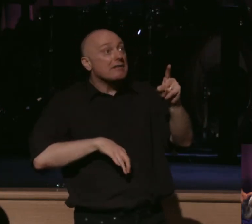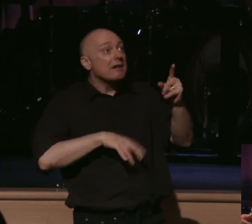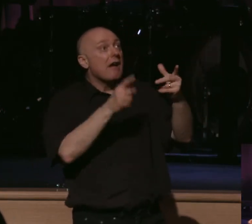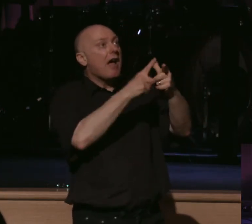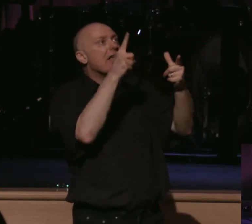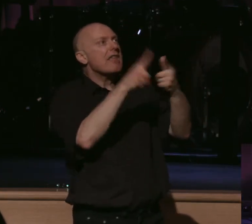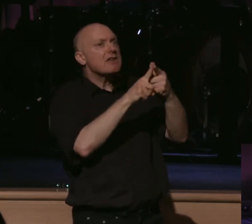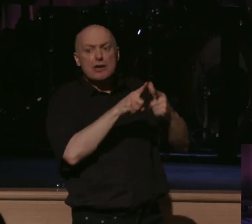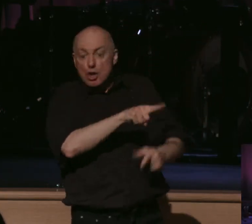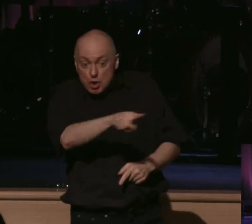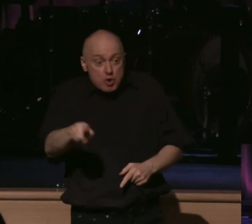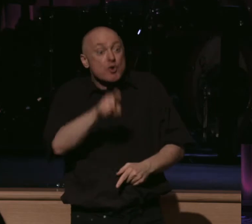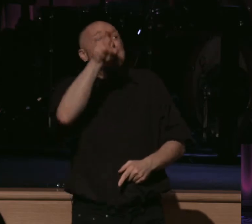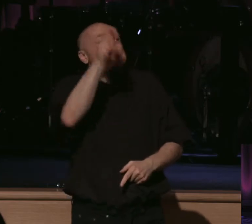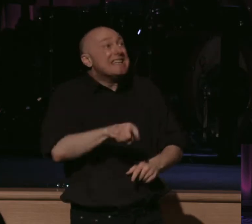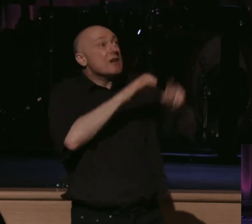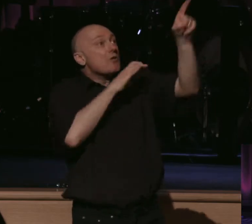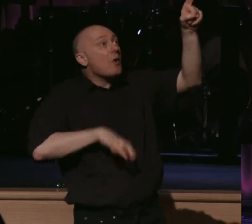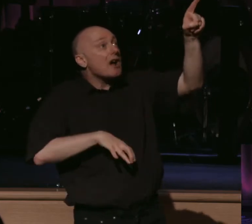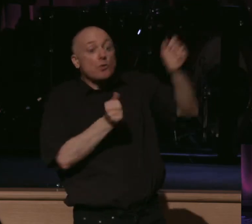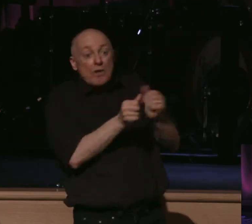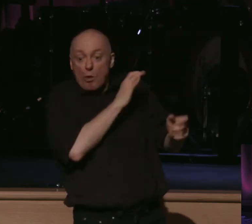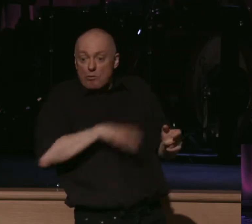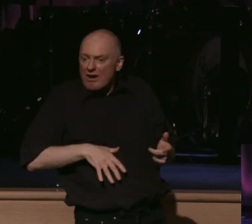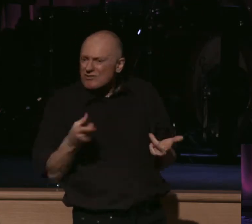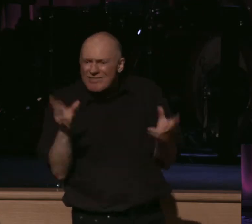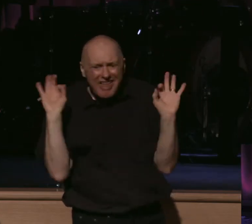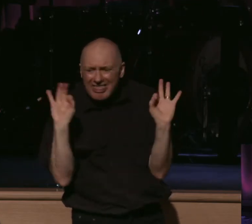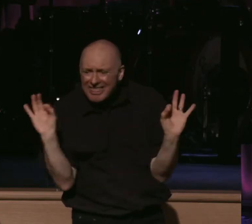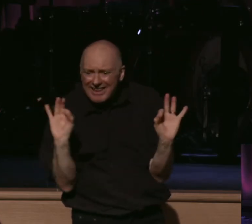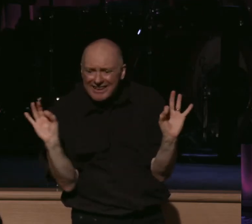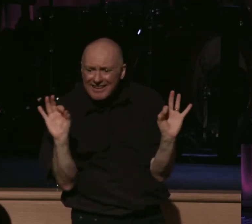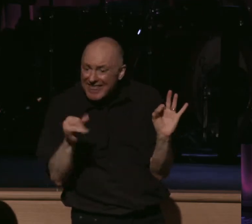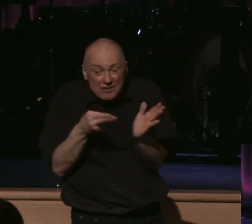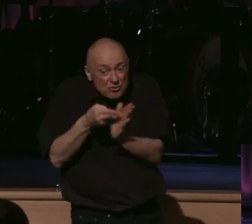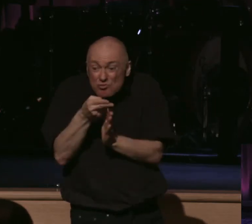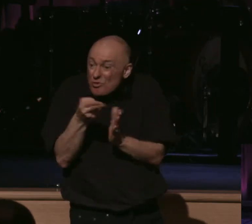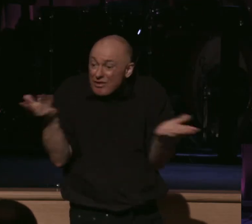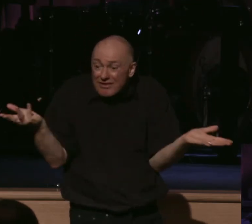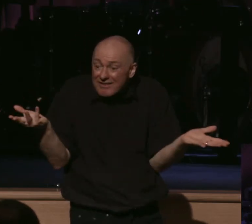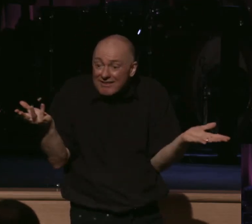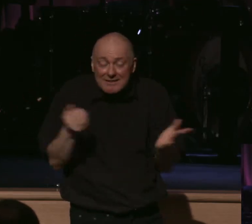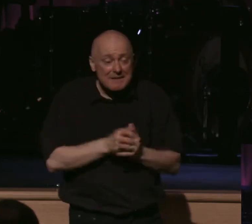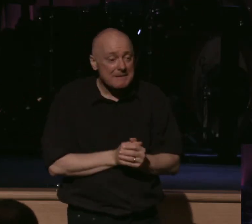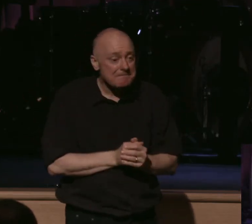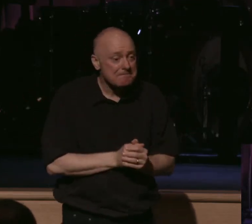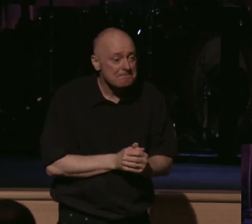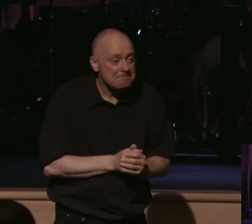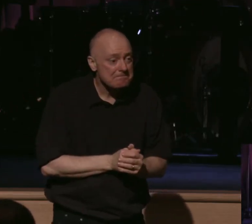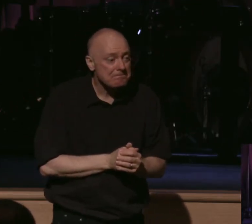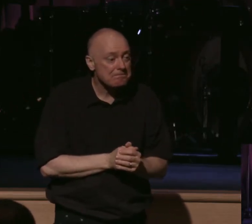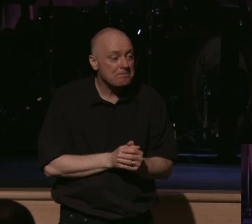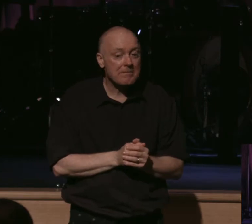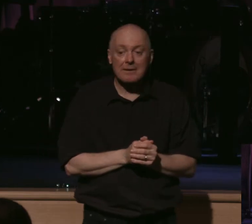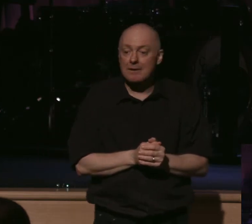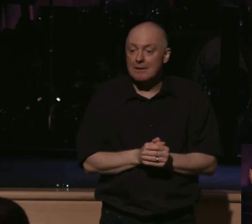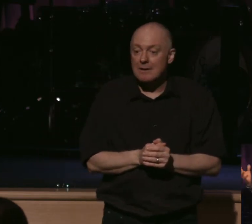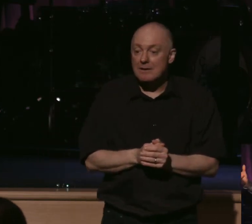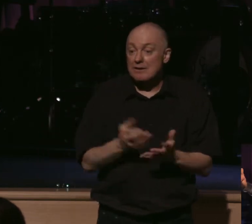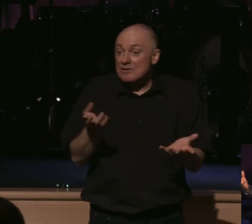the day, you need nothing else apart from Christ. That's just the truth presented in the gospel of Jesus Christ. So if you have everything in him